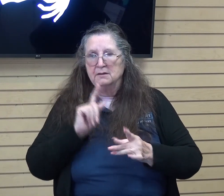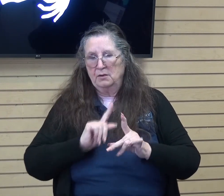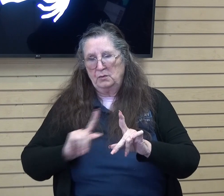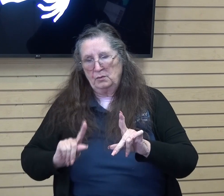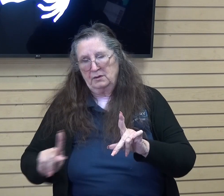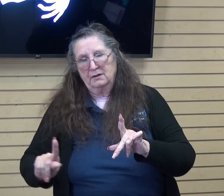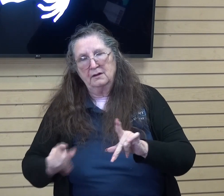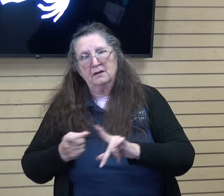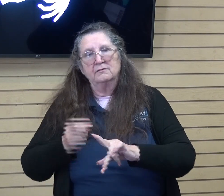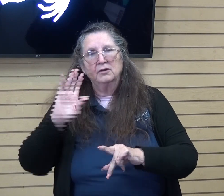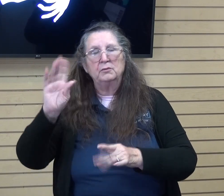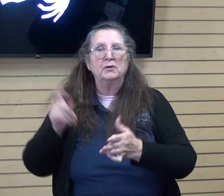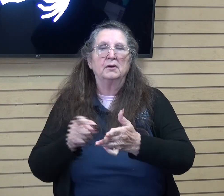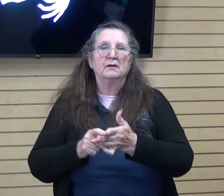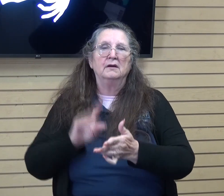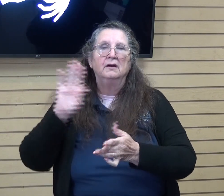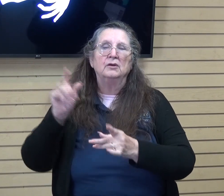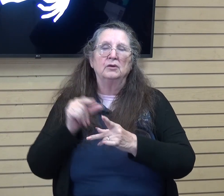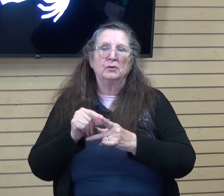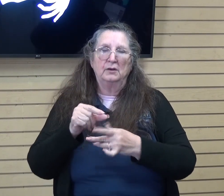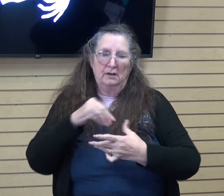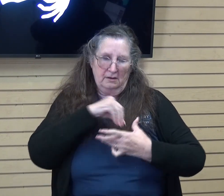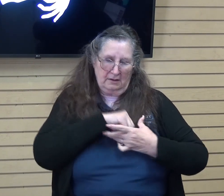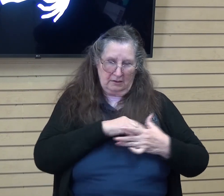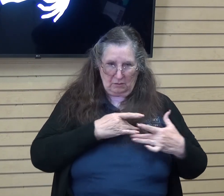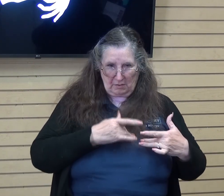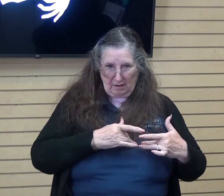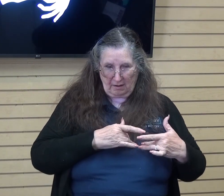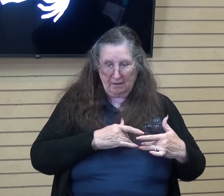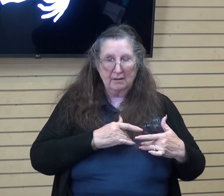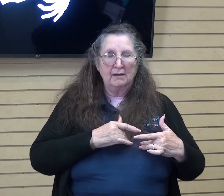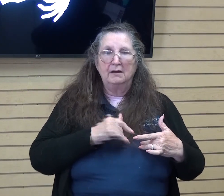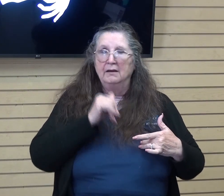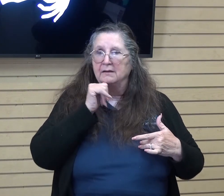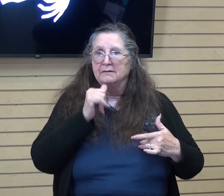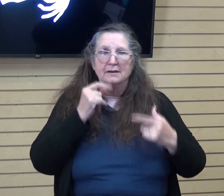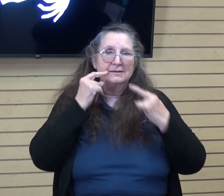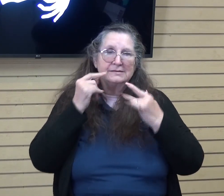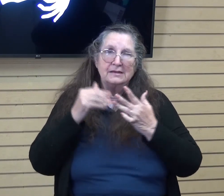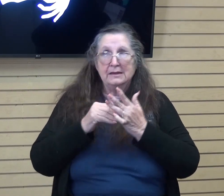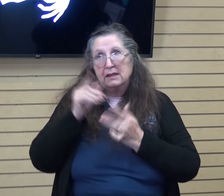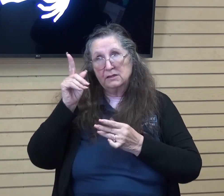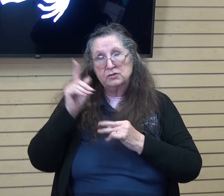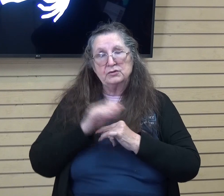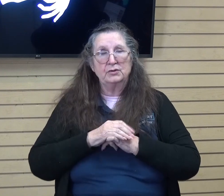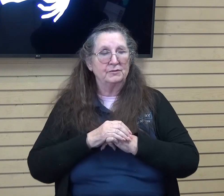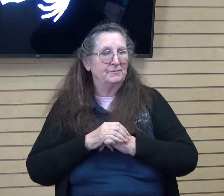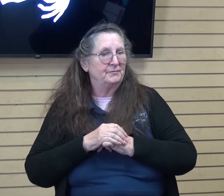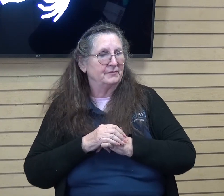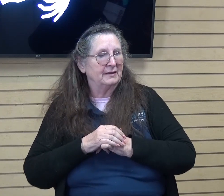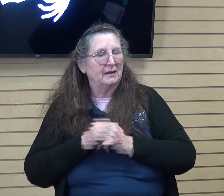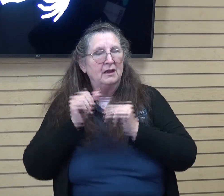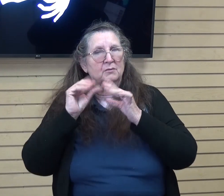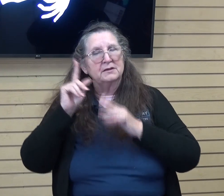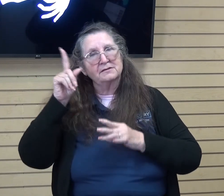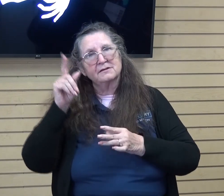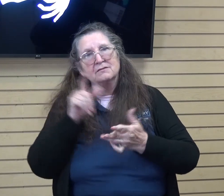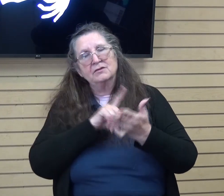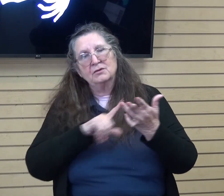commandments your word i have hidden in my heart that i might not sin against you blessed are you oh lord teach me